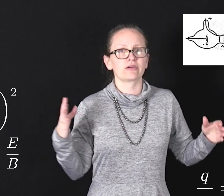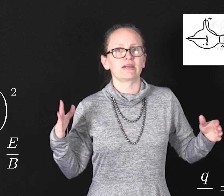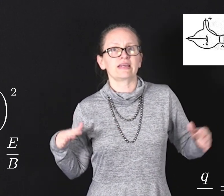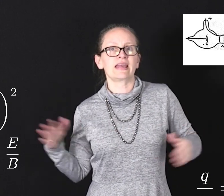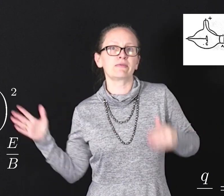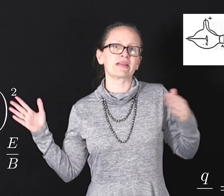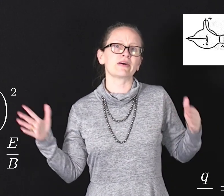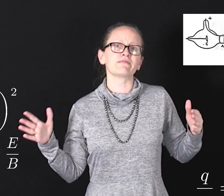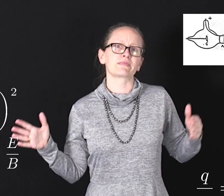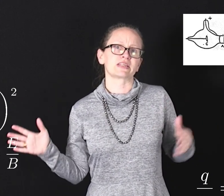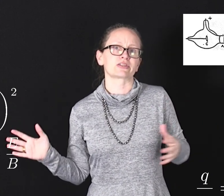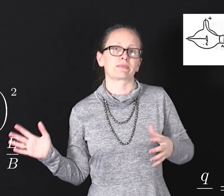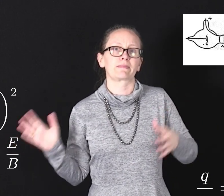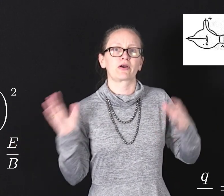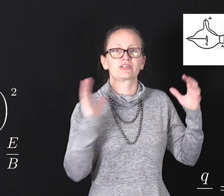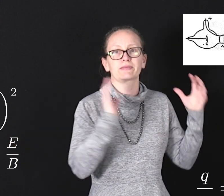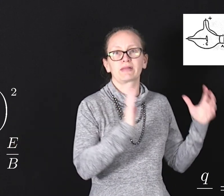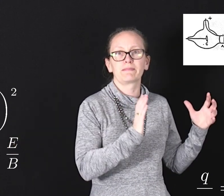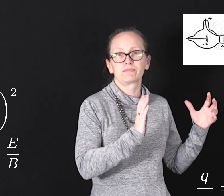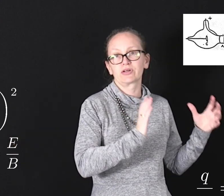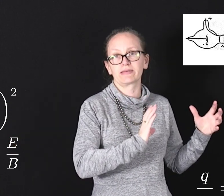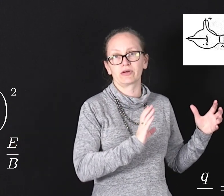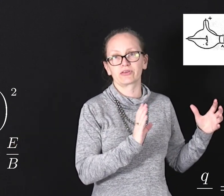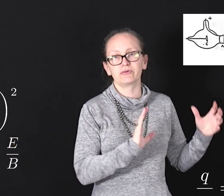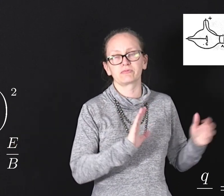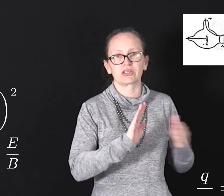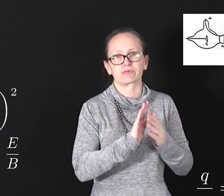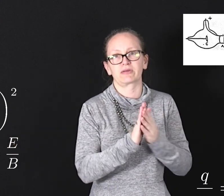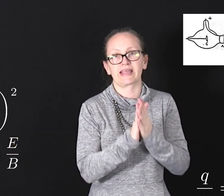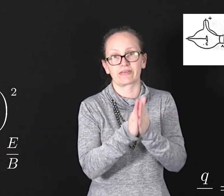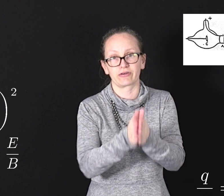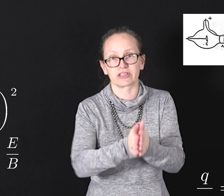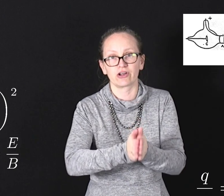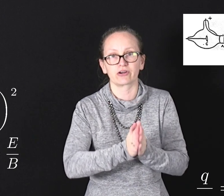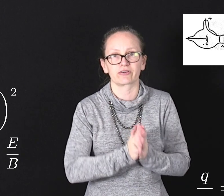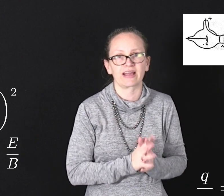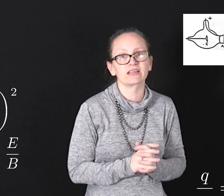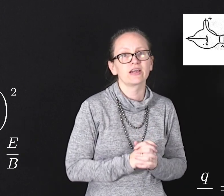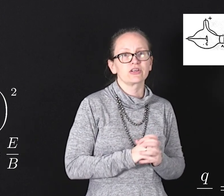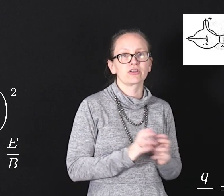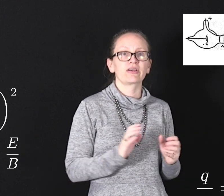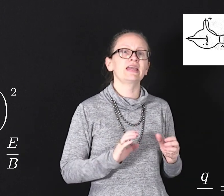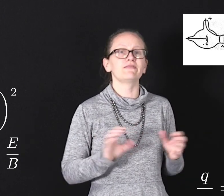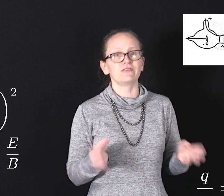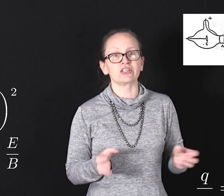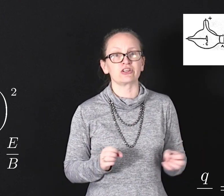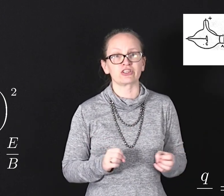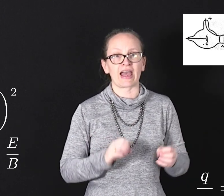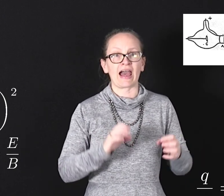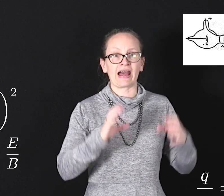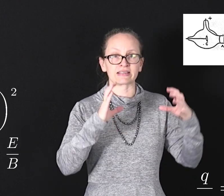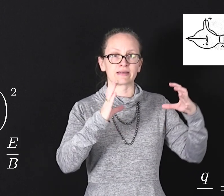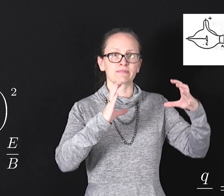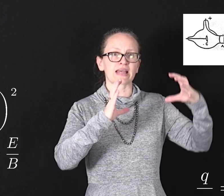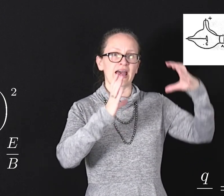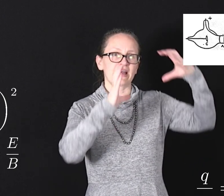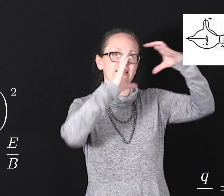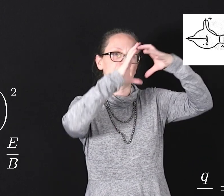he went on from this to propose the plum pudding model which we now know is not correct. So he envisaged atoms as a